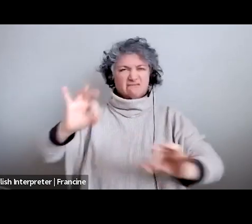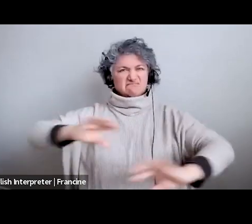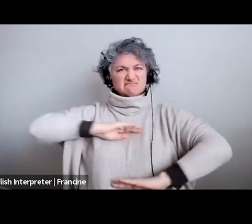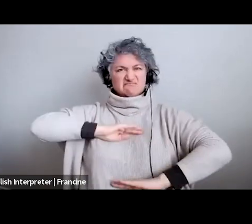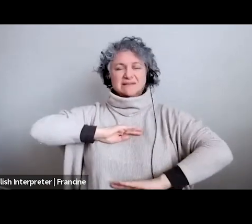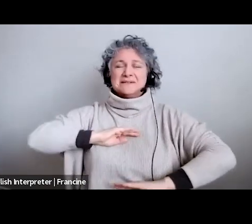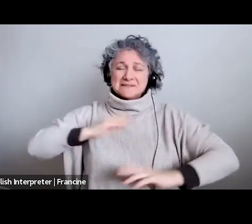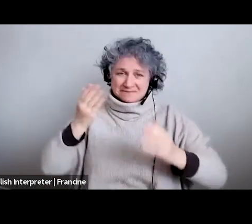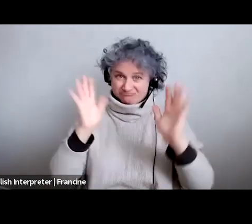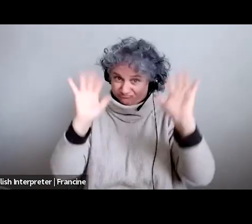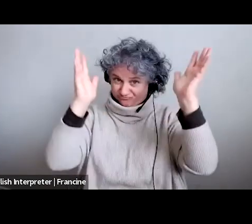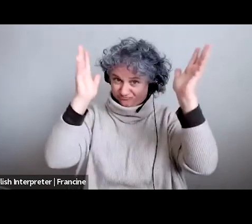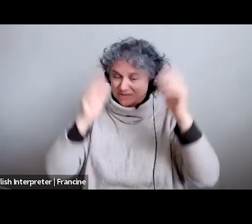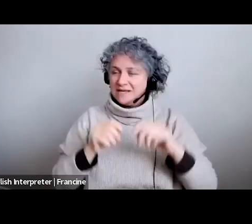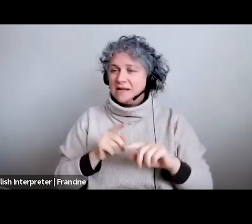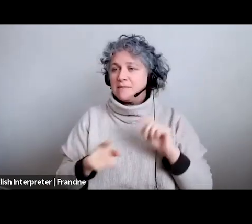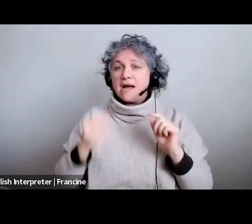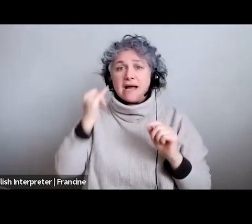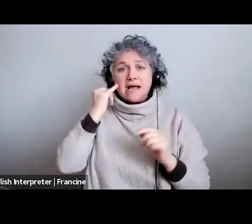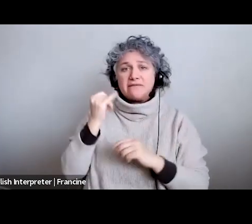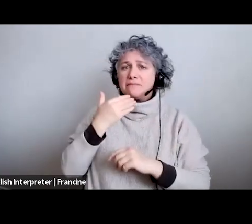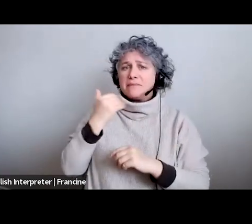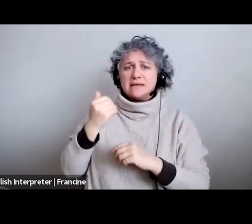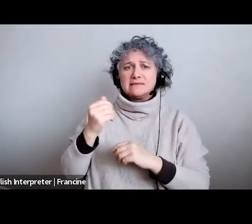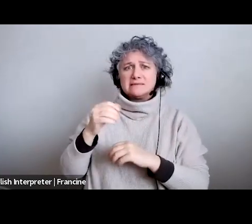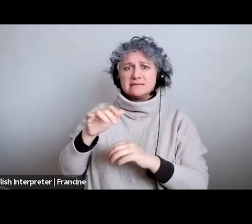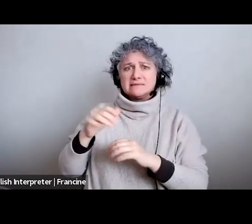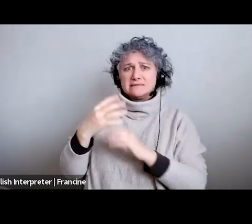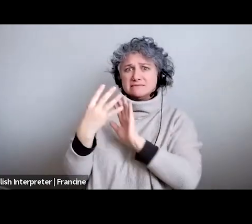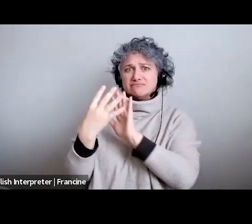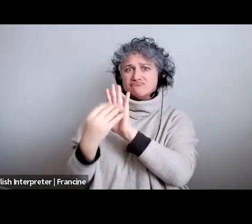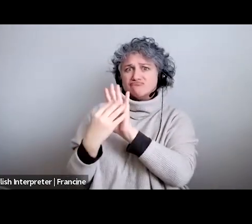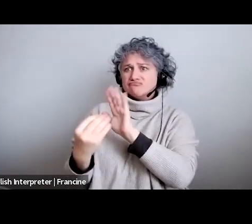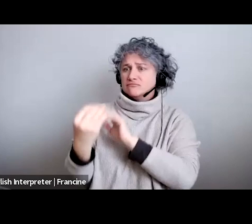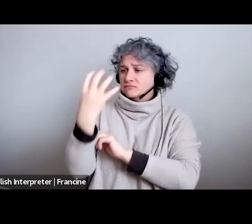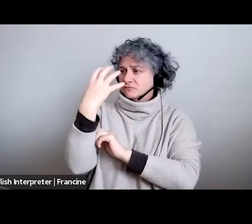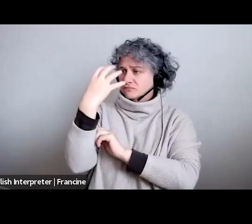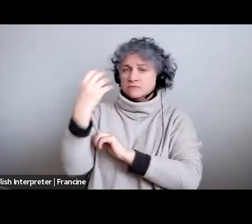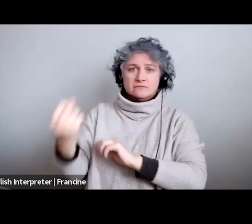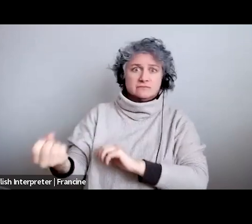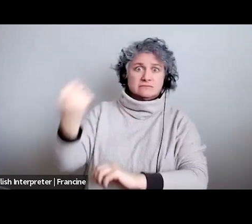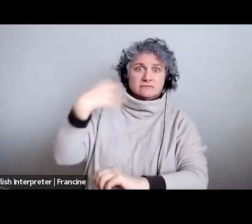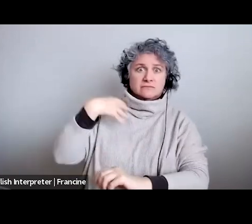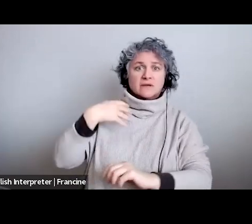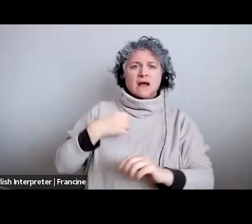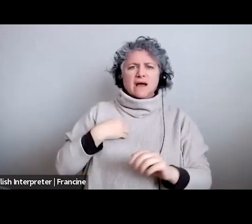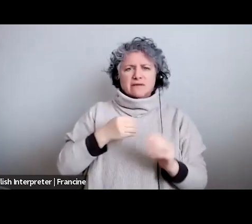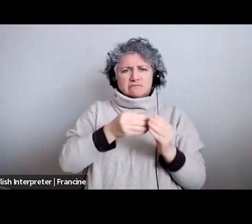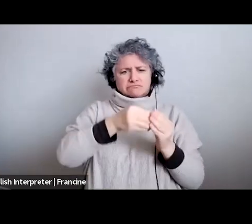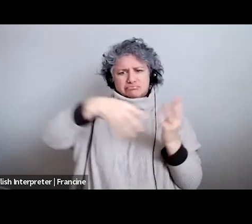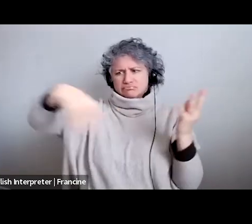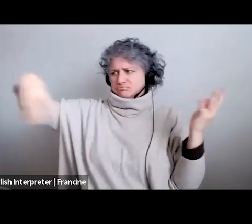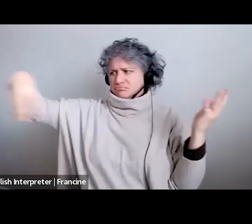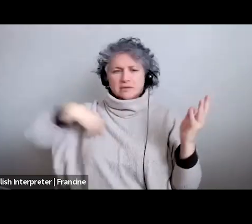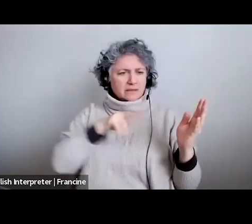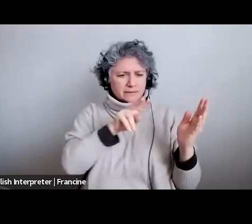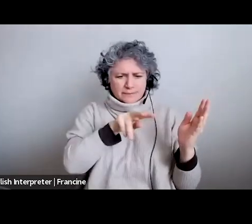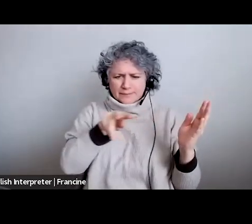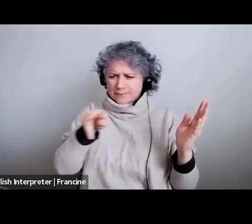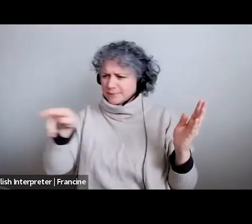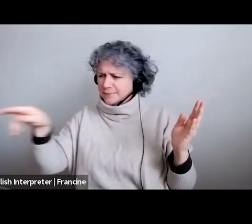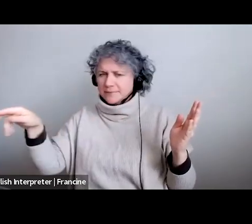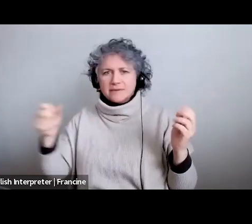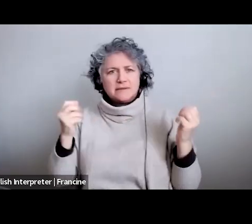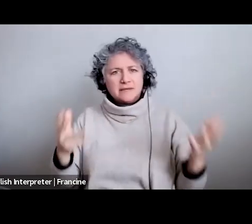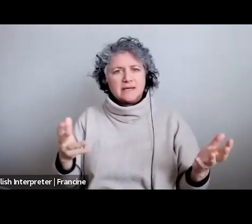me your best take or the best to your ability at this point we can't do that in the room if we're doing a musical for instance and we're paying an accompanist